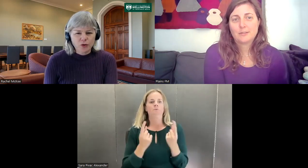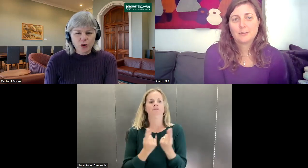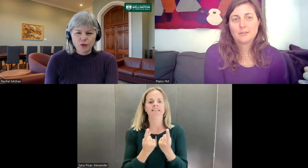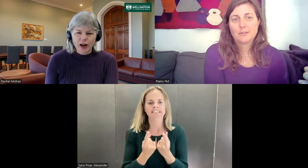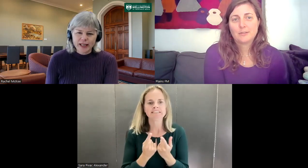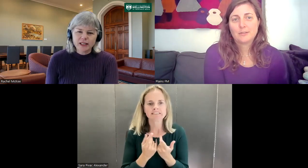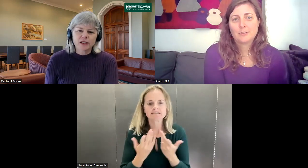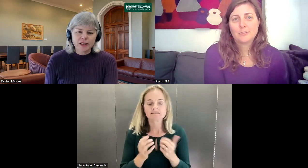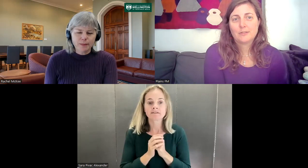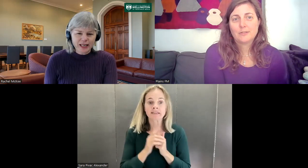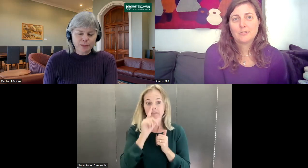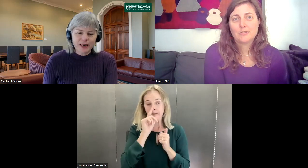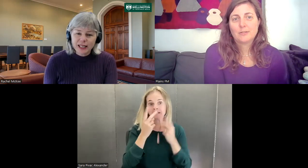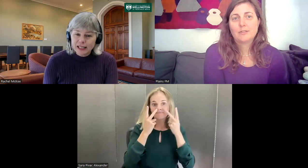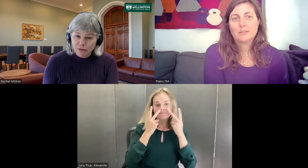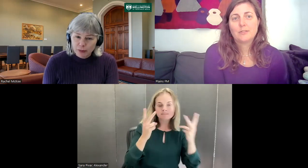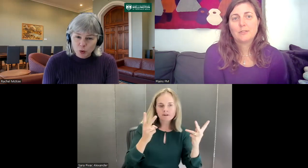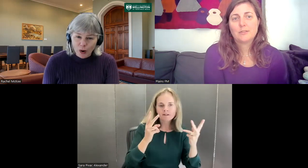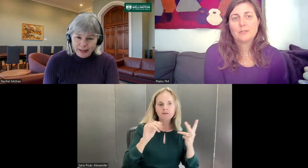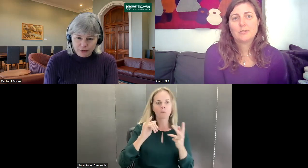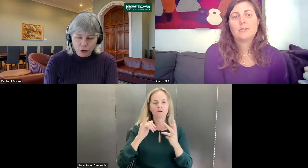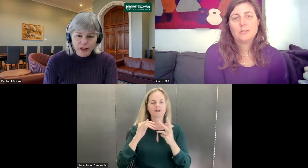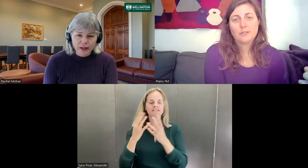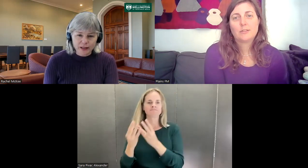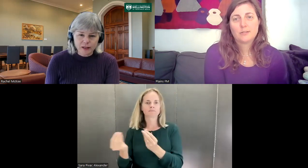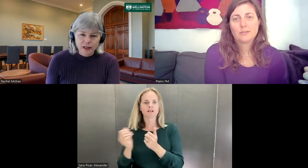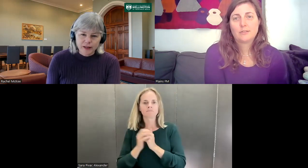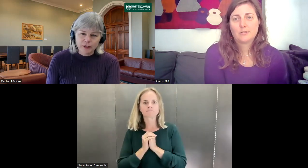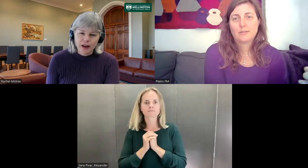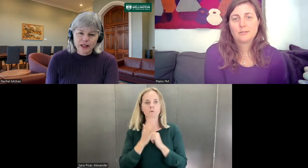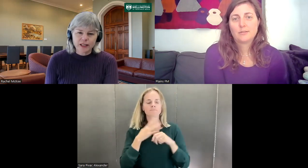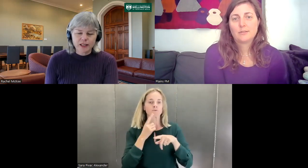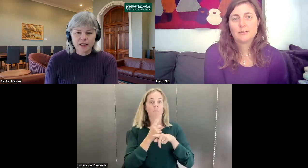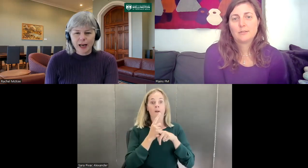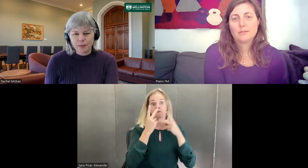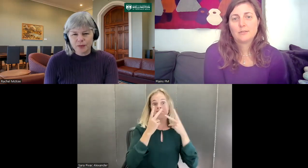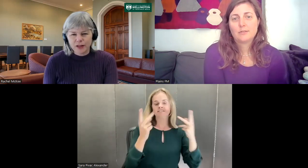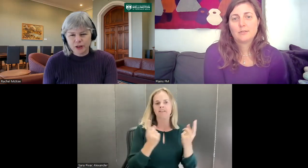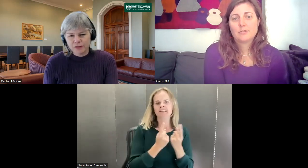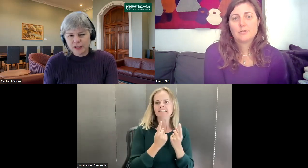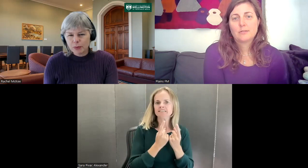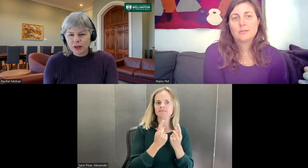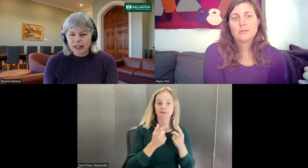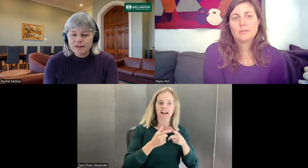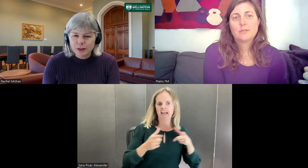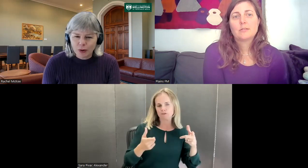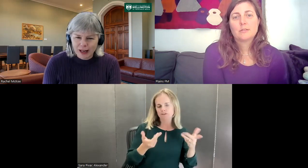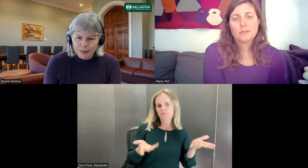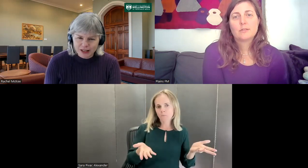I guess it means basically deaf people's ways of doing things and the fact that there are visible and invisible elements to